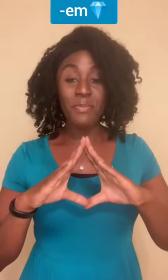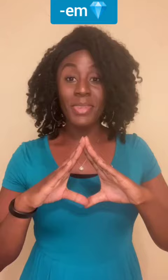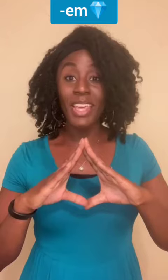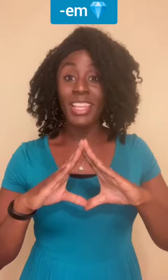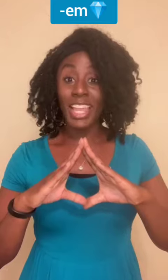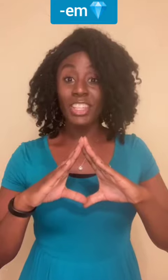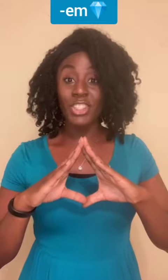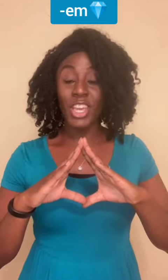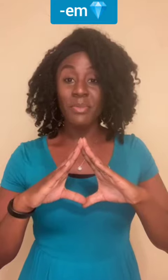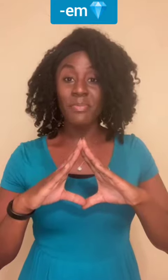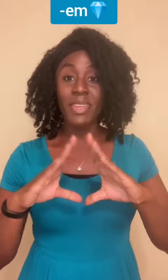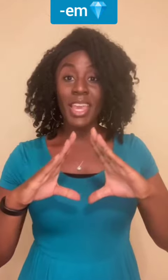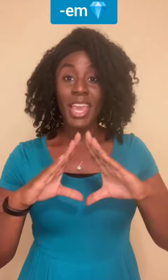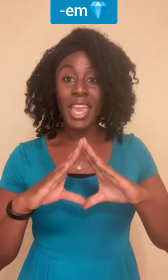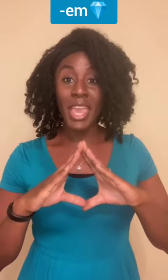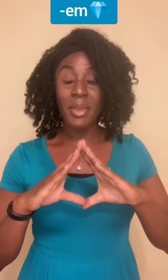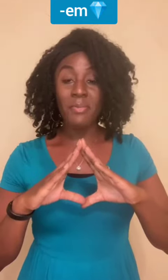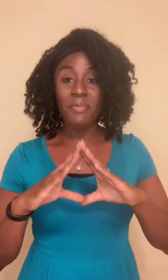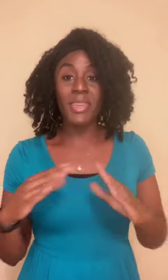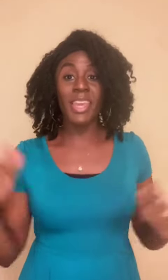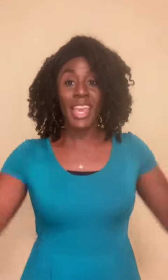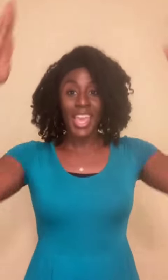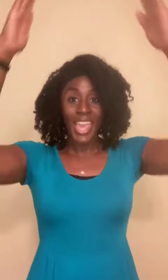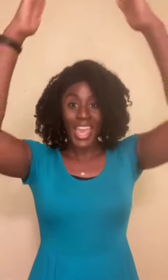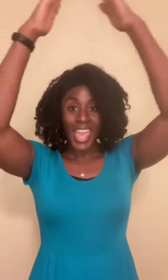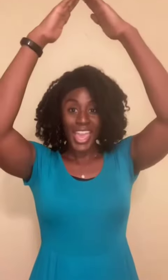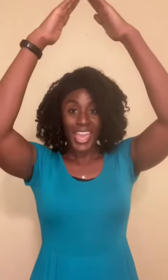like gem, M, A.